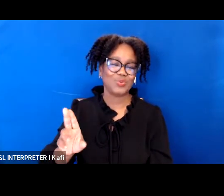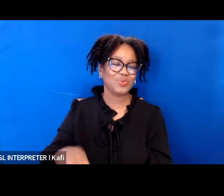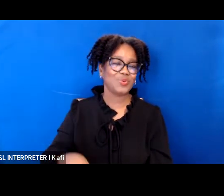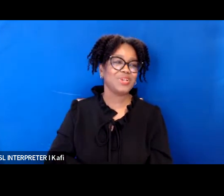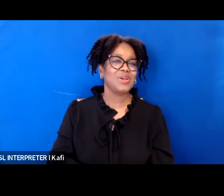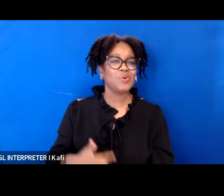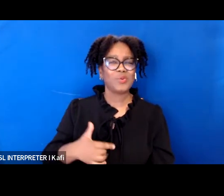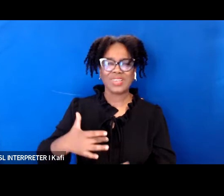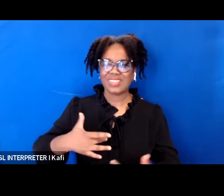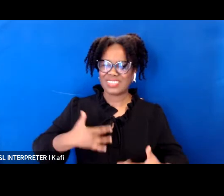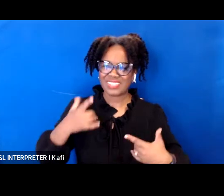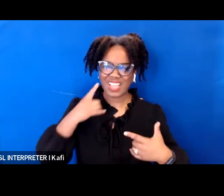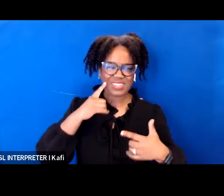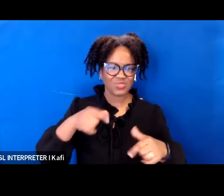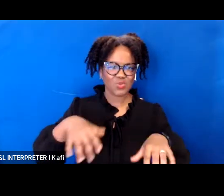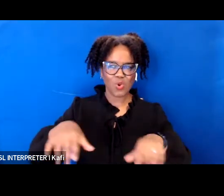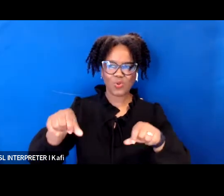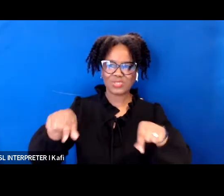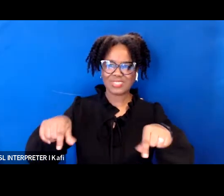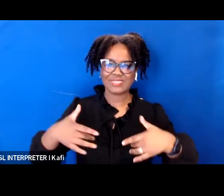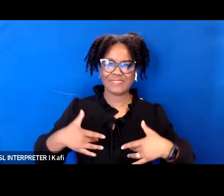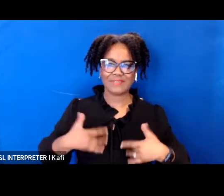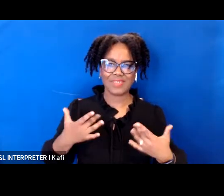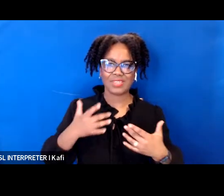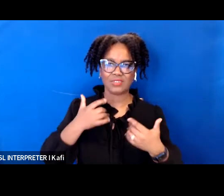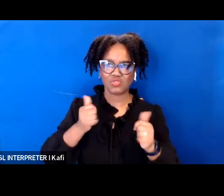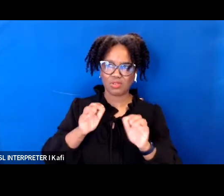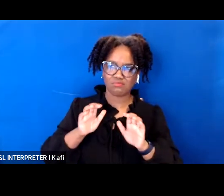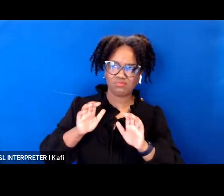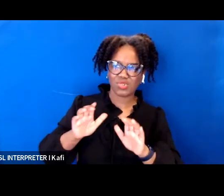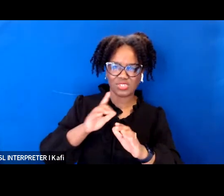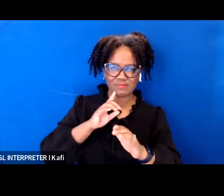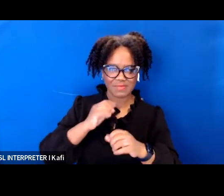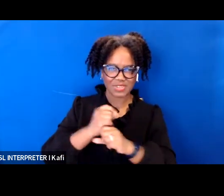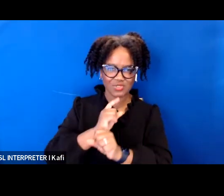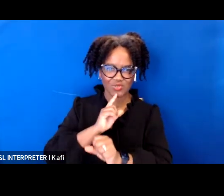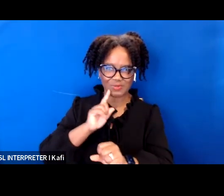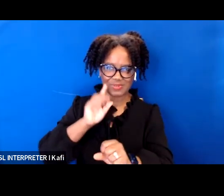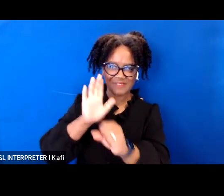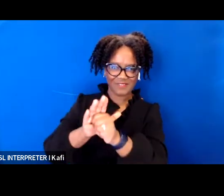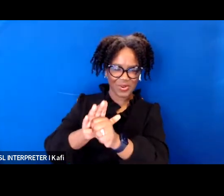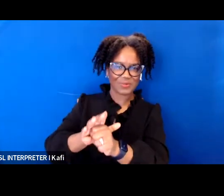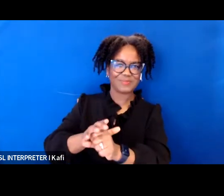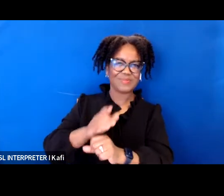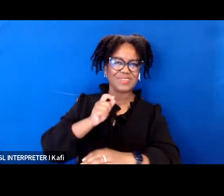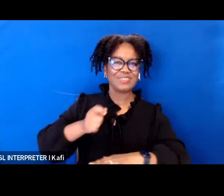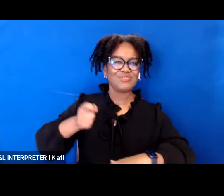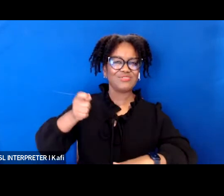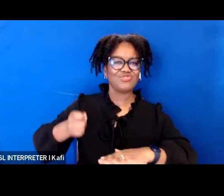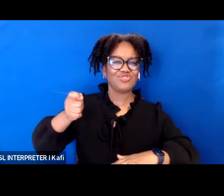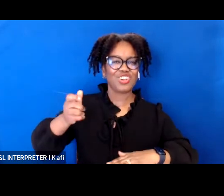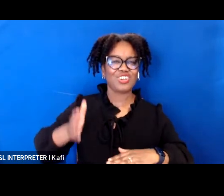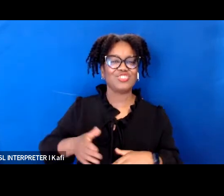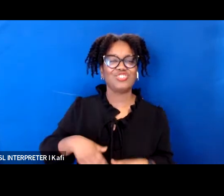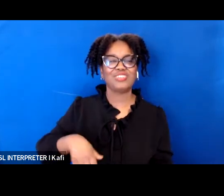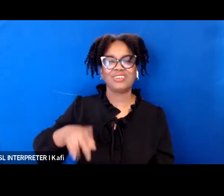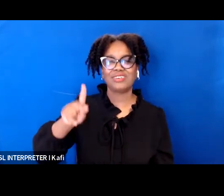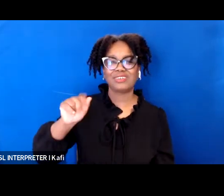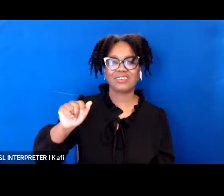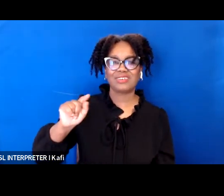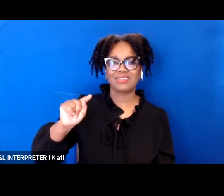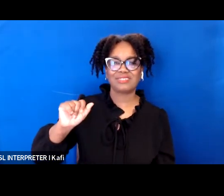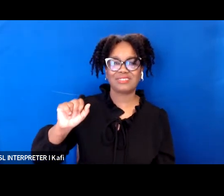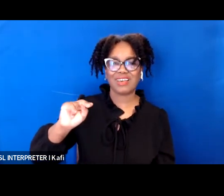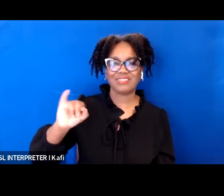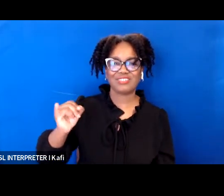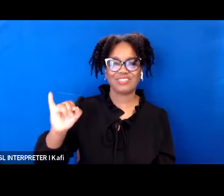jackson and before i get into a little bit of what i personally wanted to share with you all today i wanted to give you all just a quick image description of